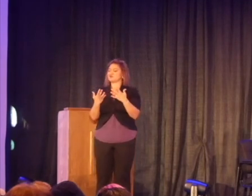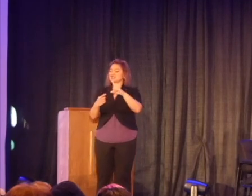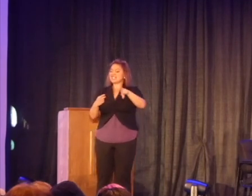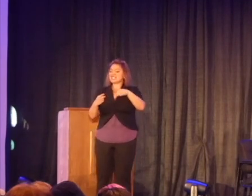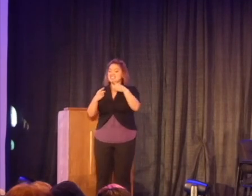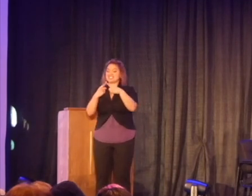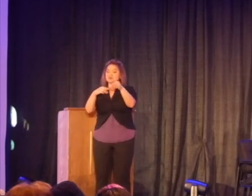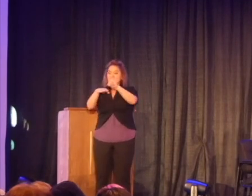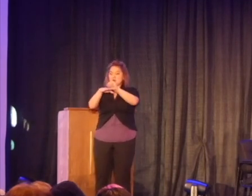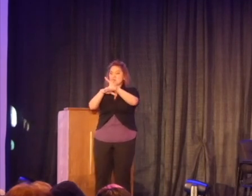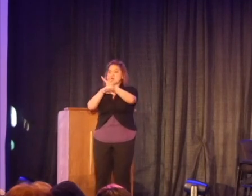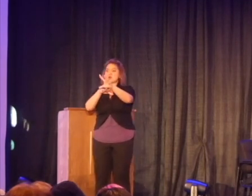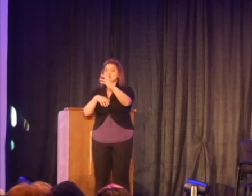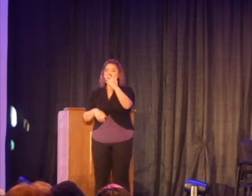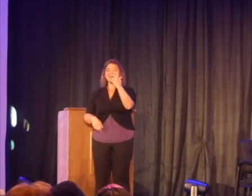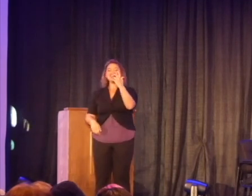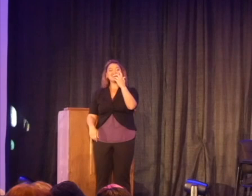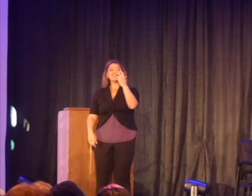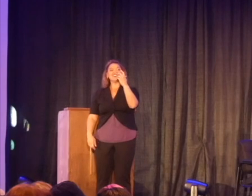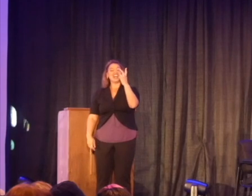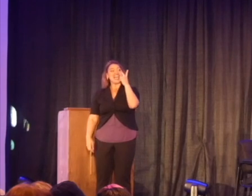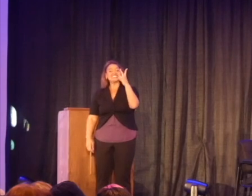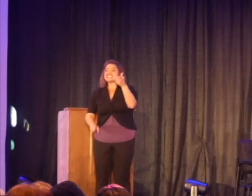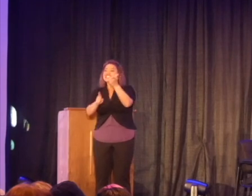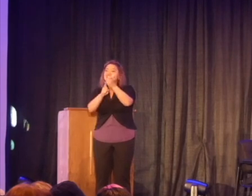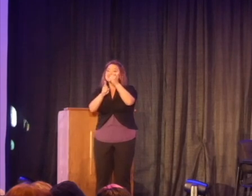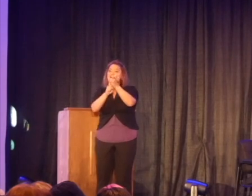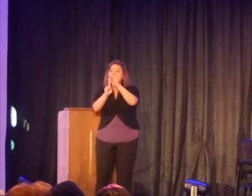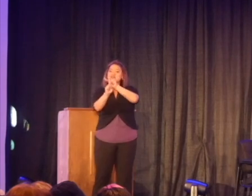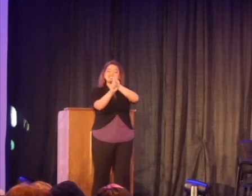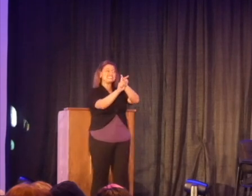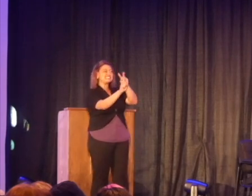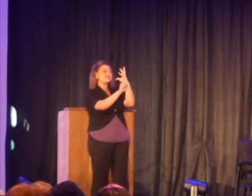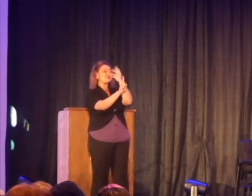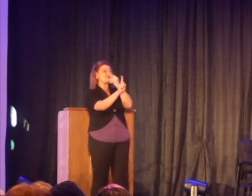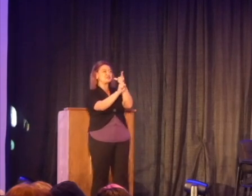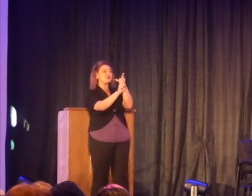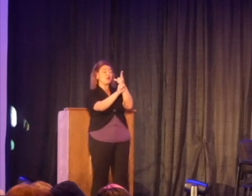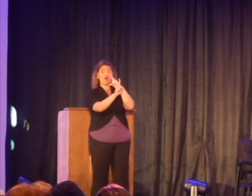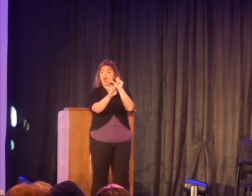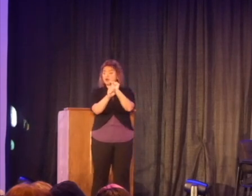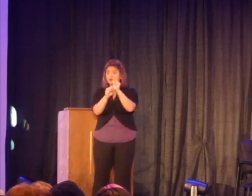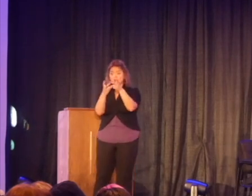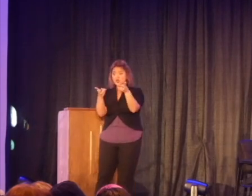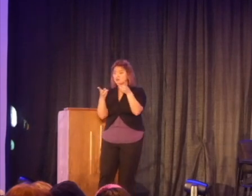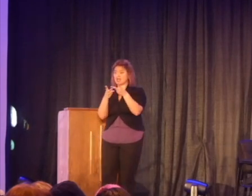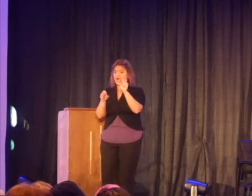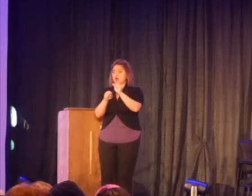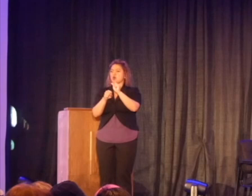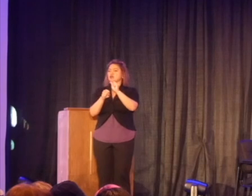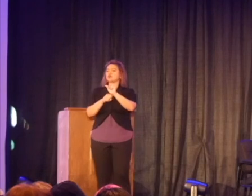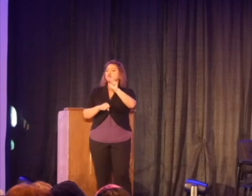shaping a consciousness and seeing himself as beautiful. Because I've worked in places when I worked for news